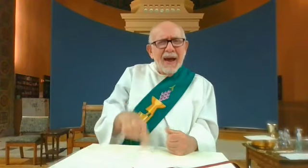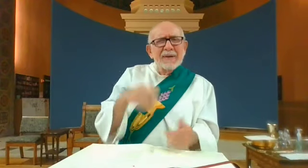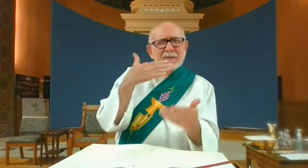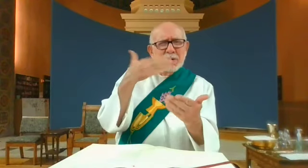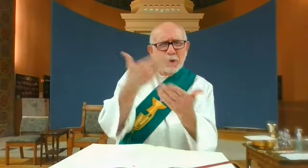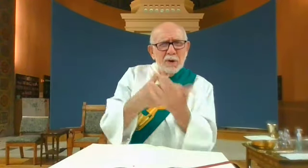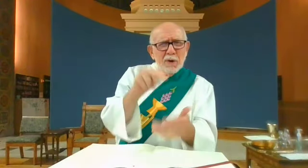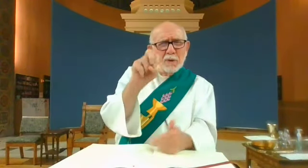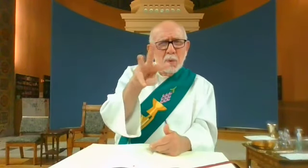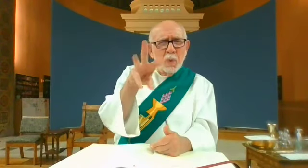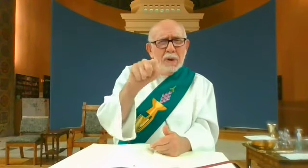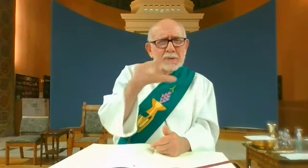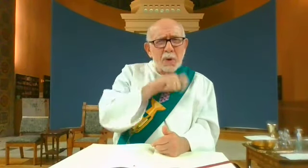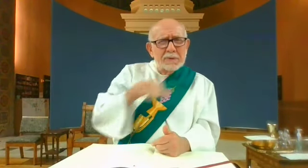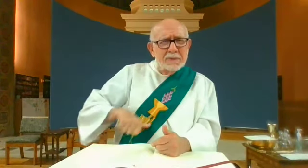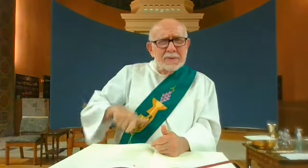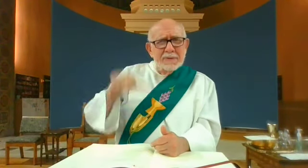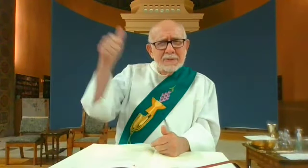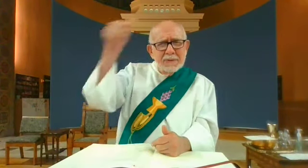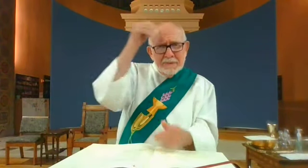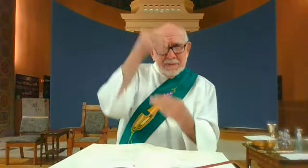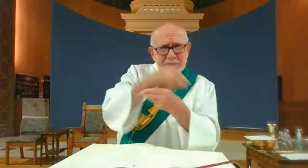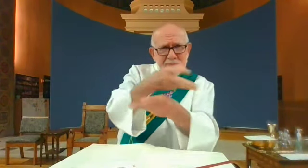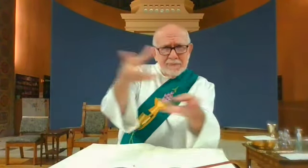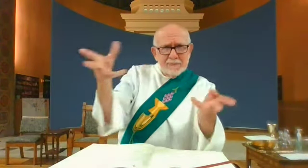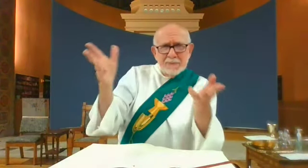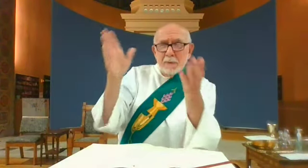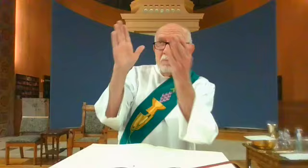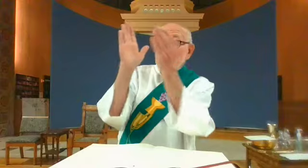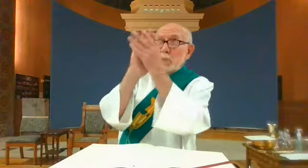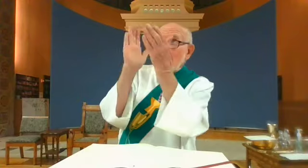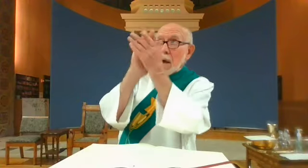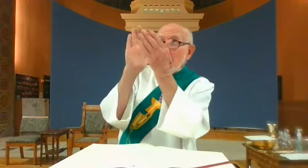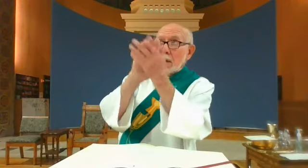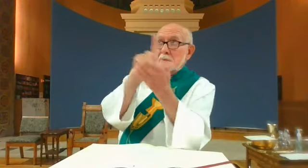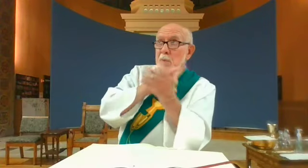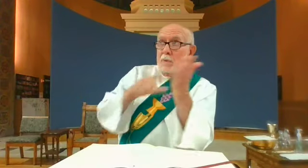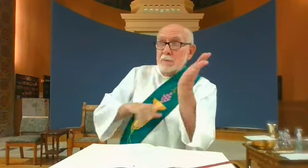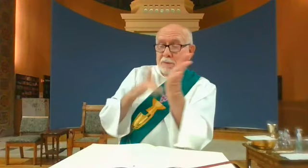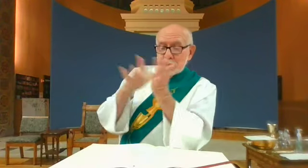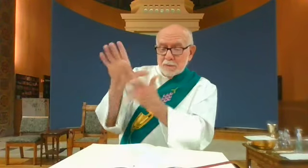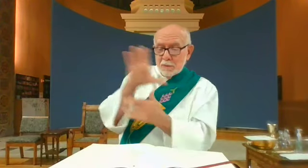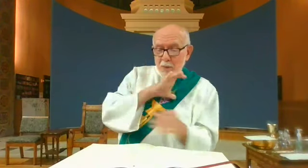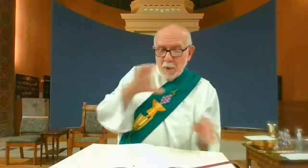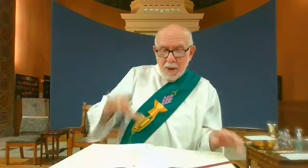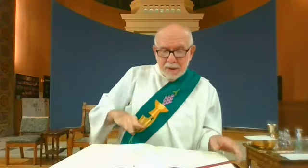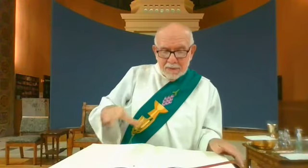The Gospel of the Lord. Praise to you, Lord Jesus Christ.